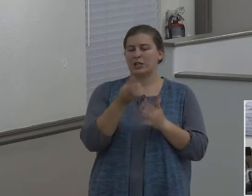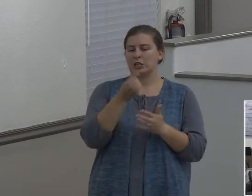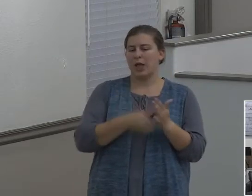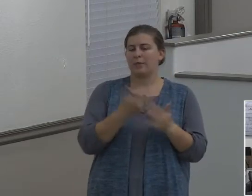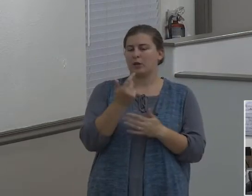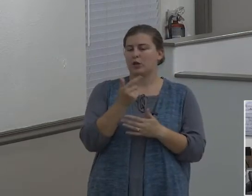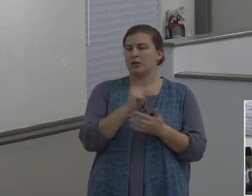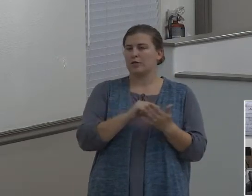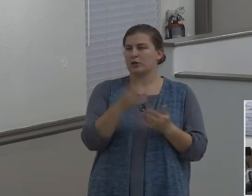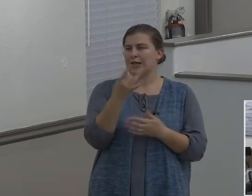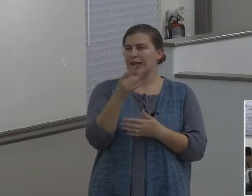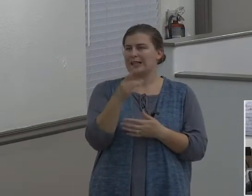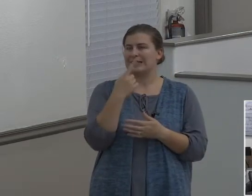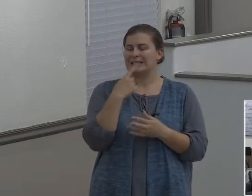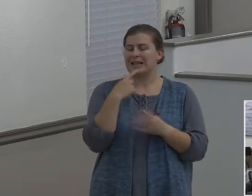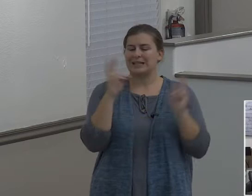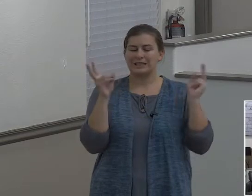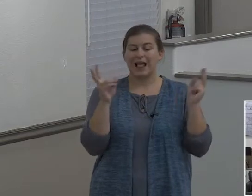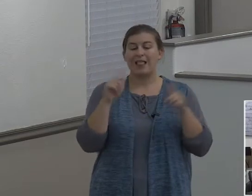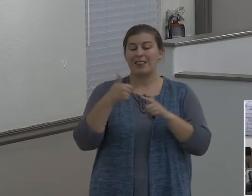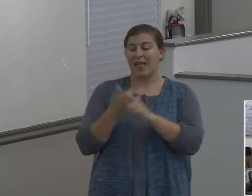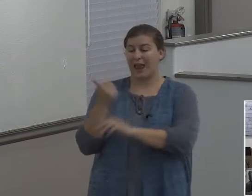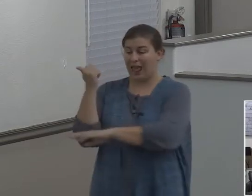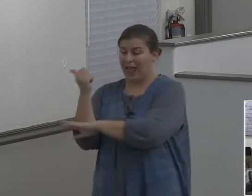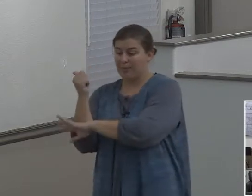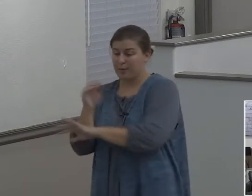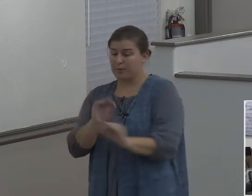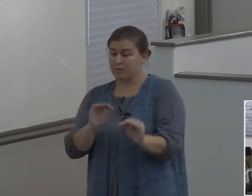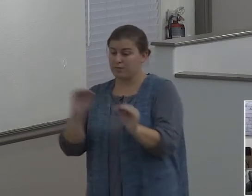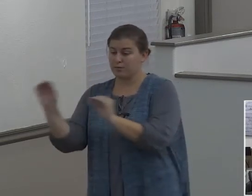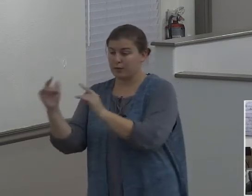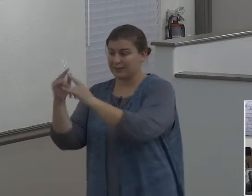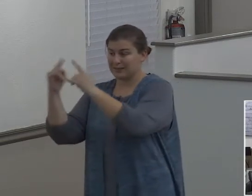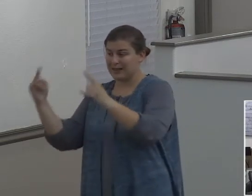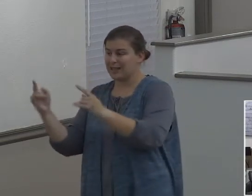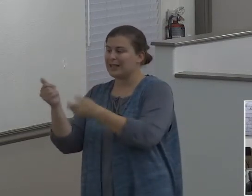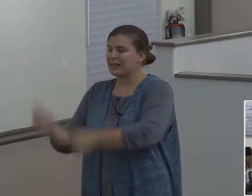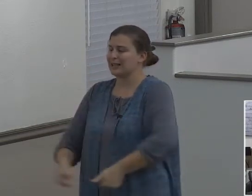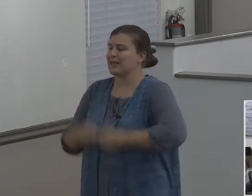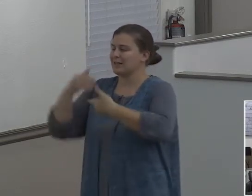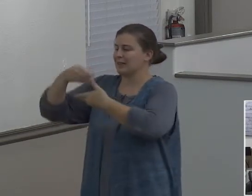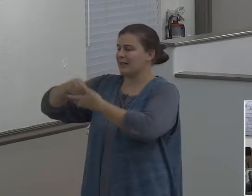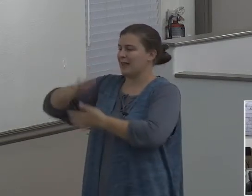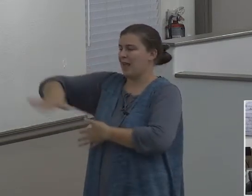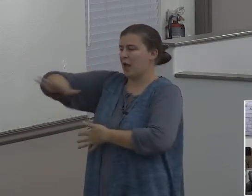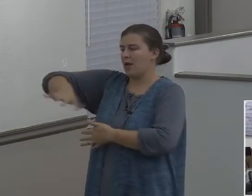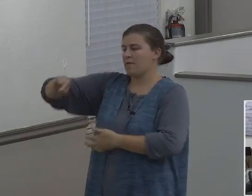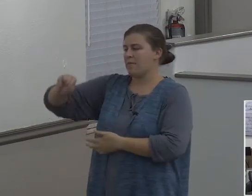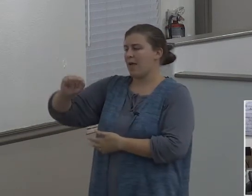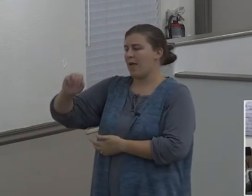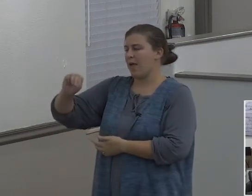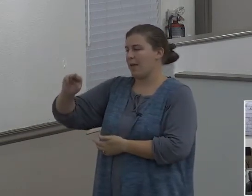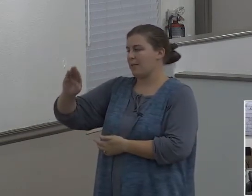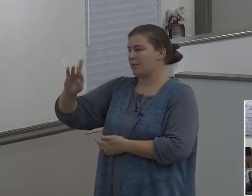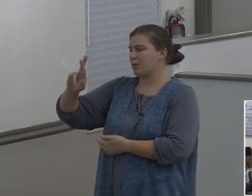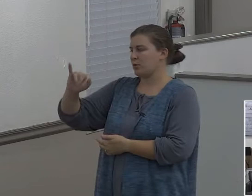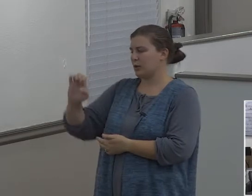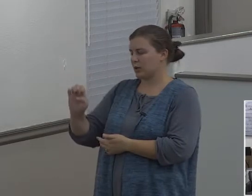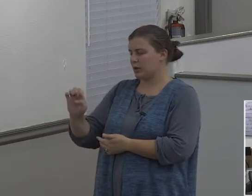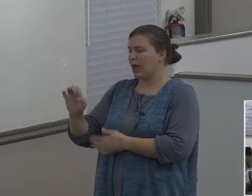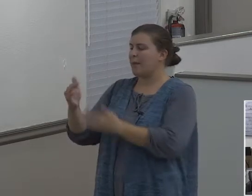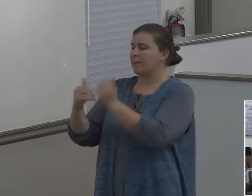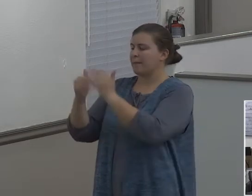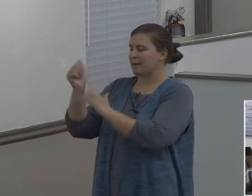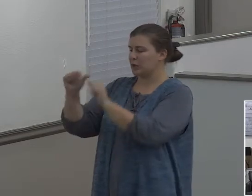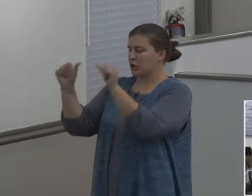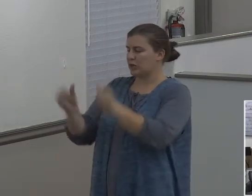Then Abram removed his tent and came and dwelt in the plain of Mamre, which is in Hebron, and built there an altar unto the Lord. What do we see